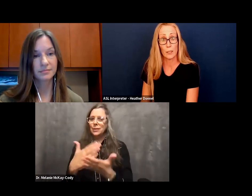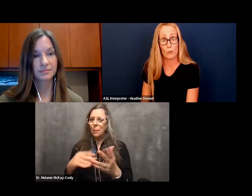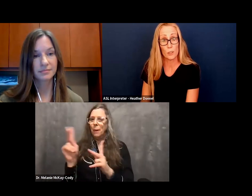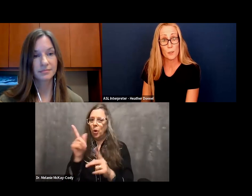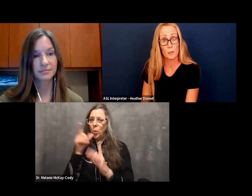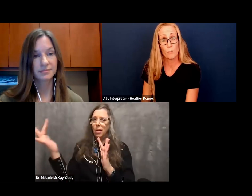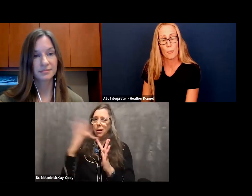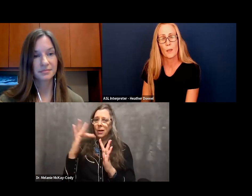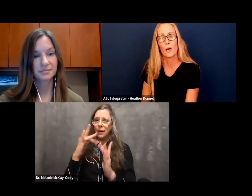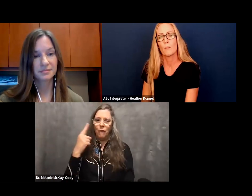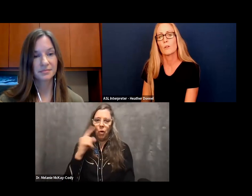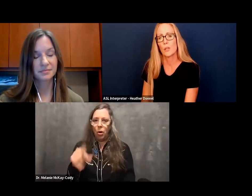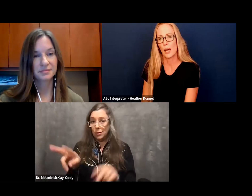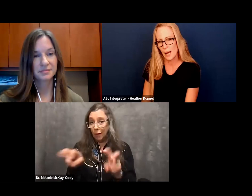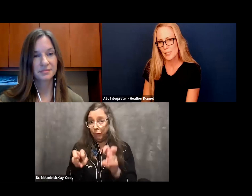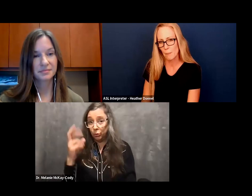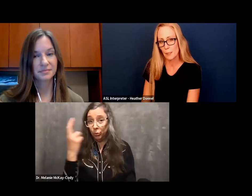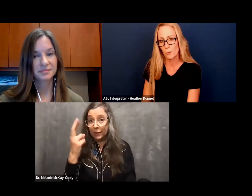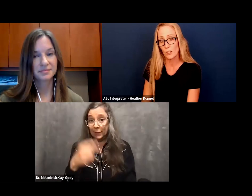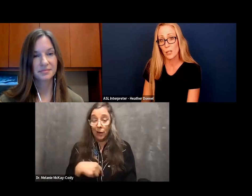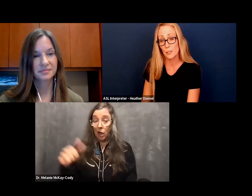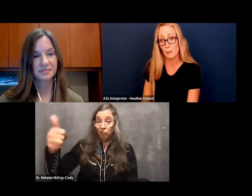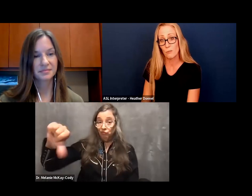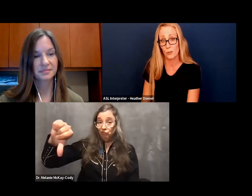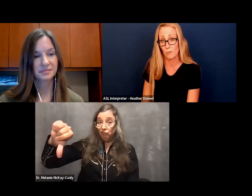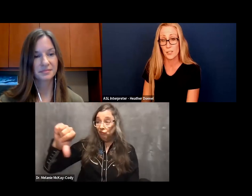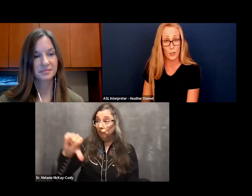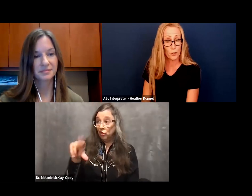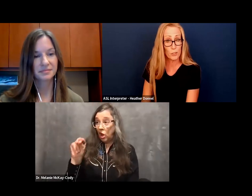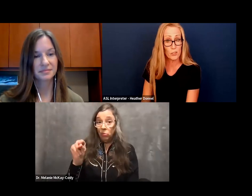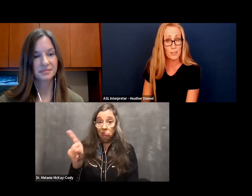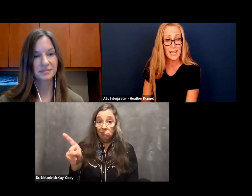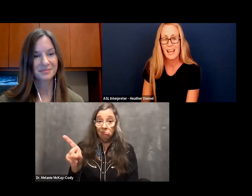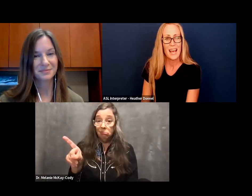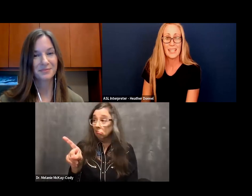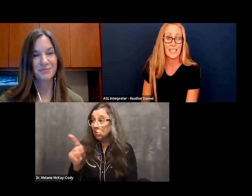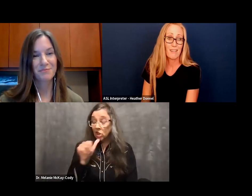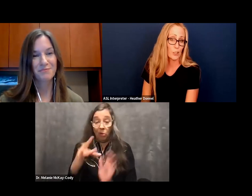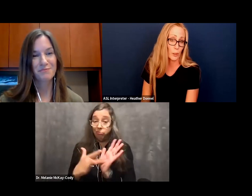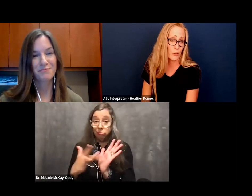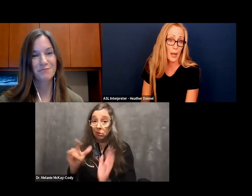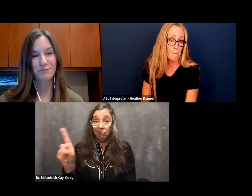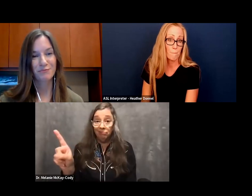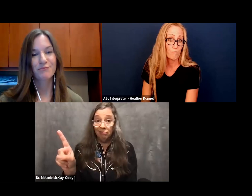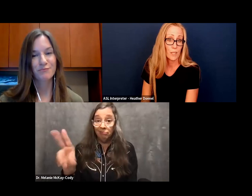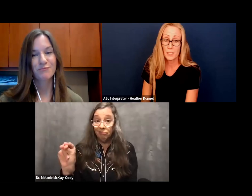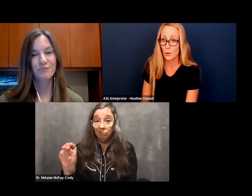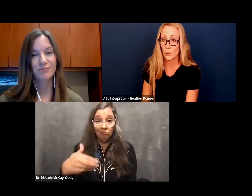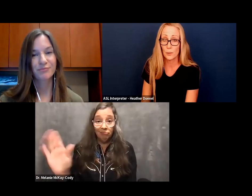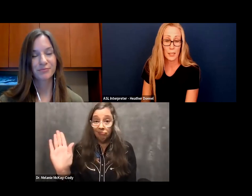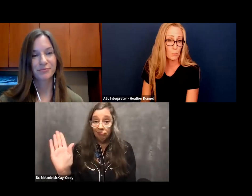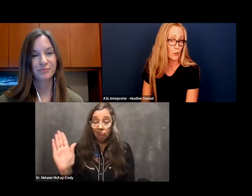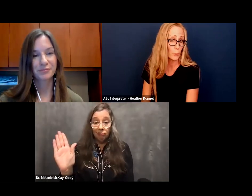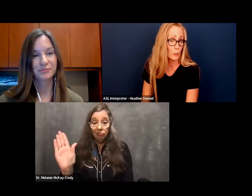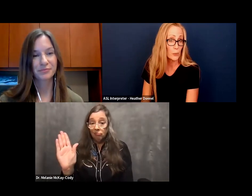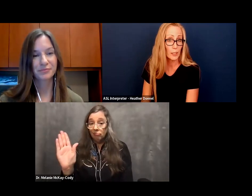native languages. I've had some people reach out to me for selfish reasons and I declined to work with them. I said,